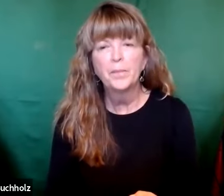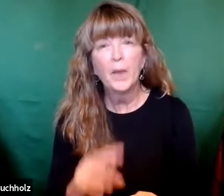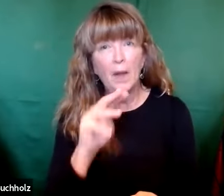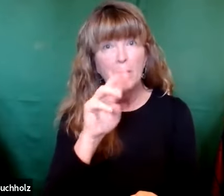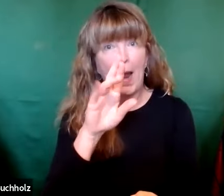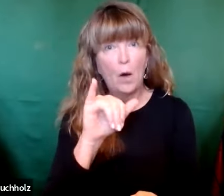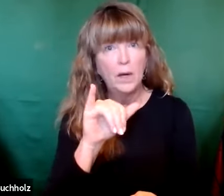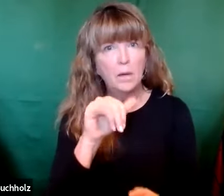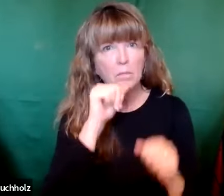deeper meaning.